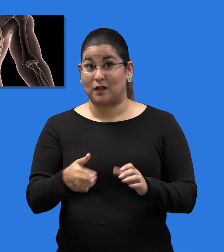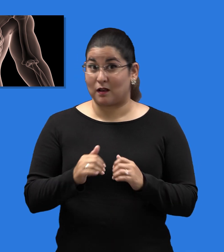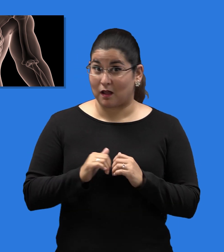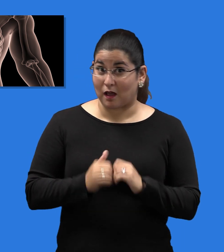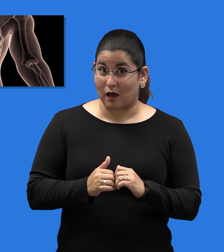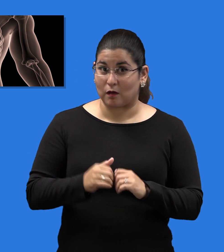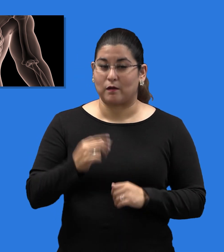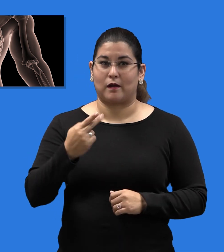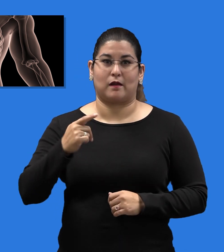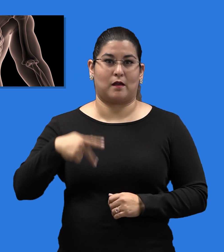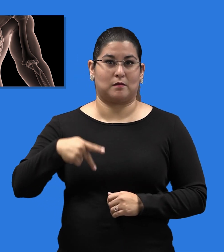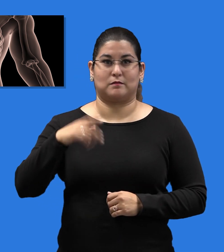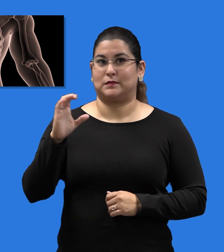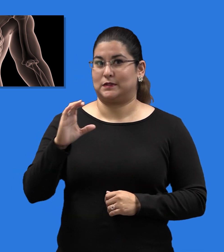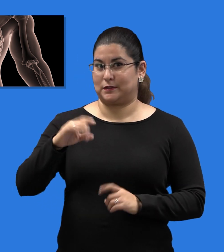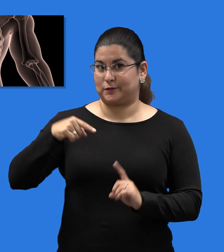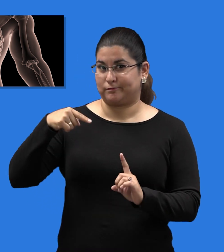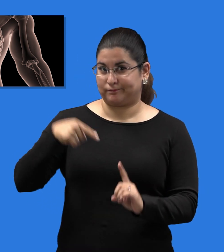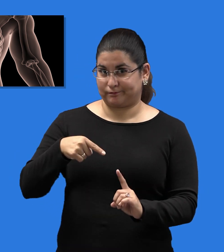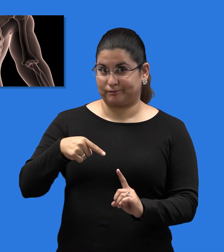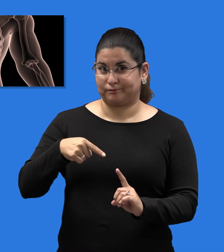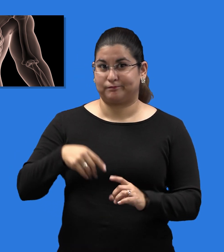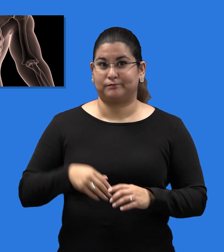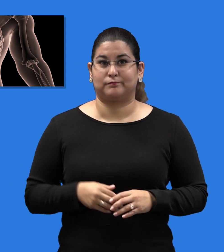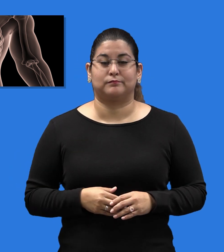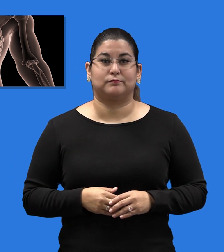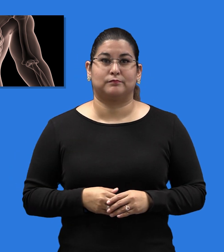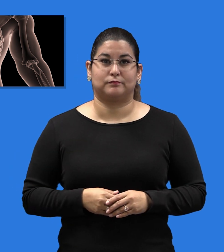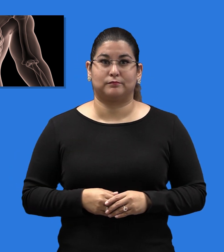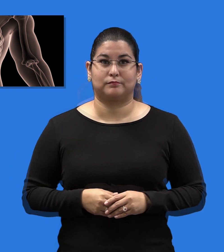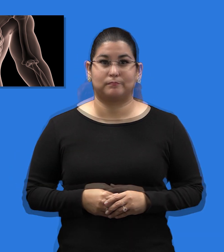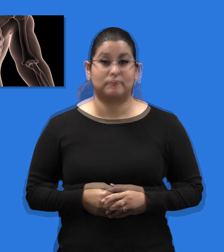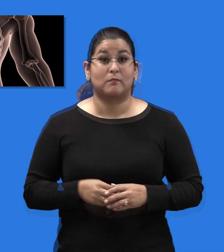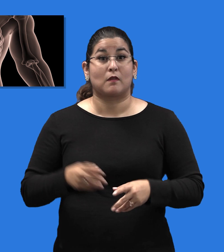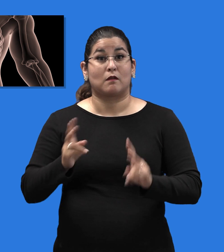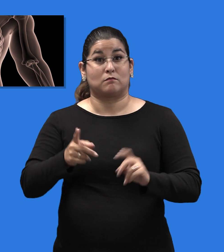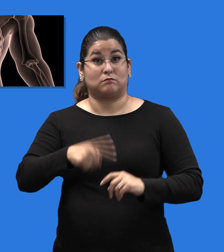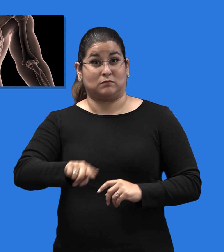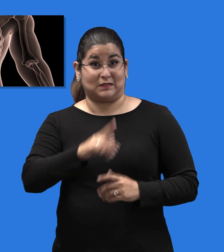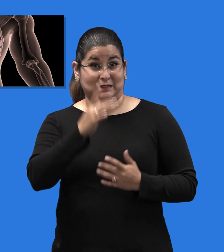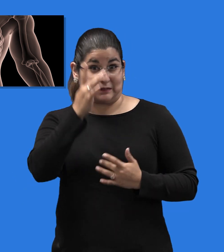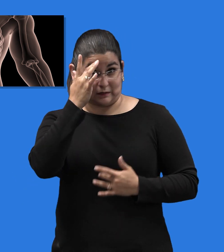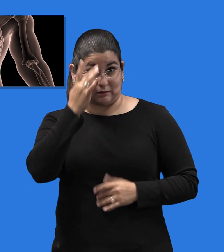Timely treatment is important to prevent liver damage, and to prevent further spread.